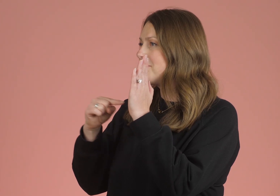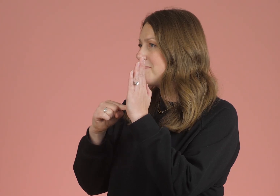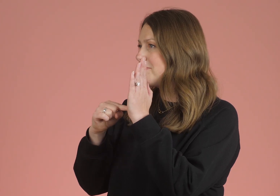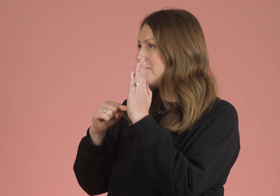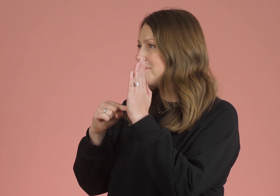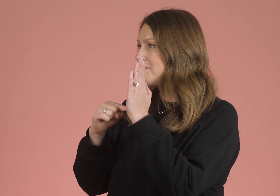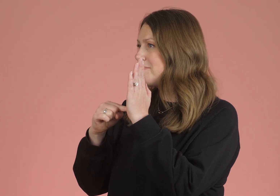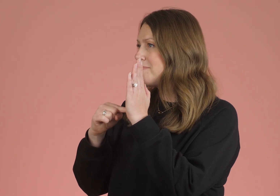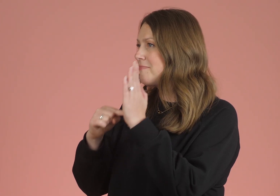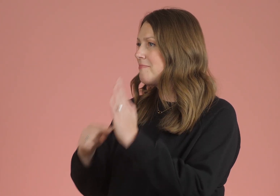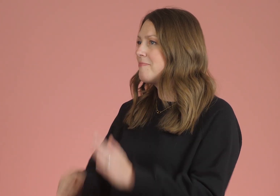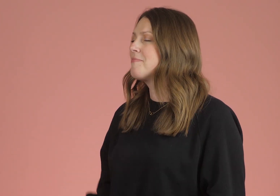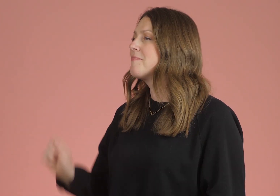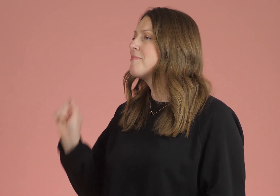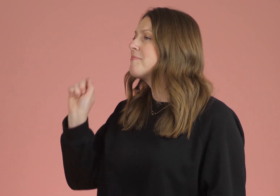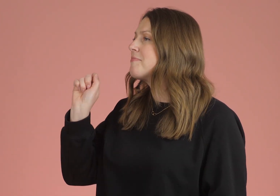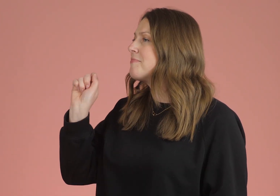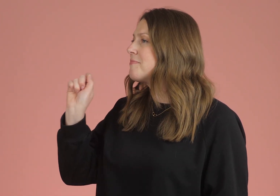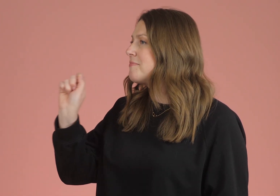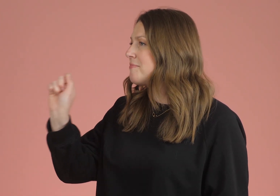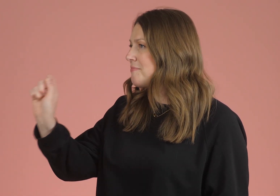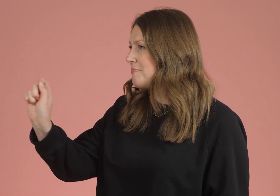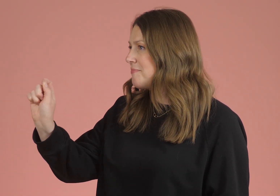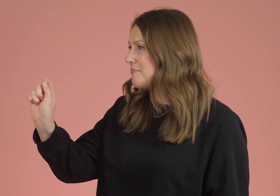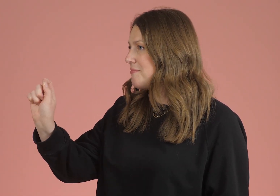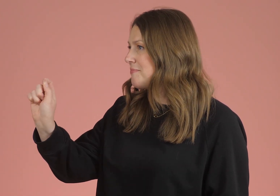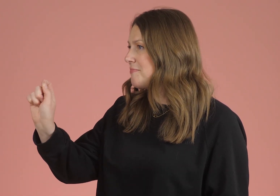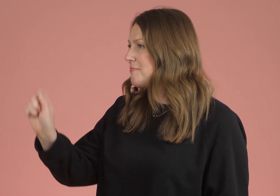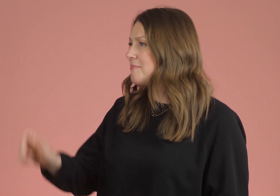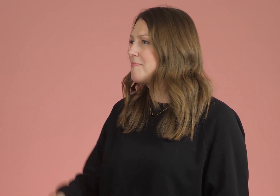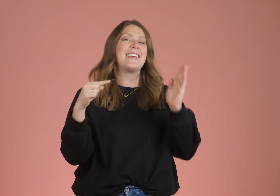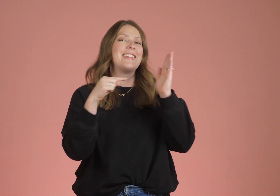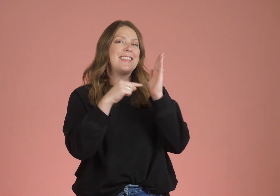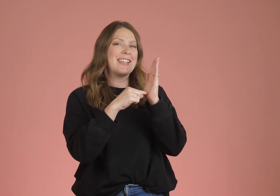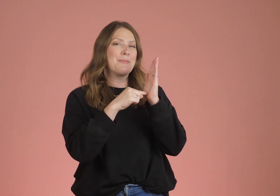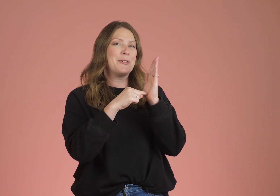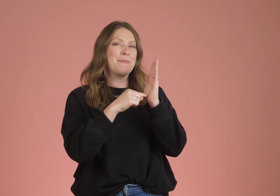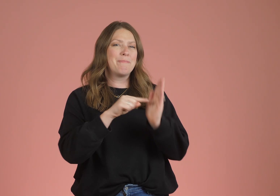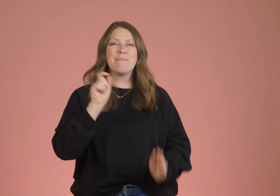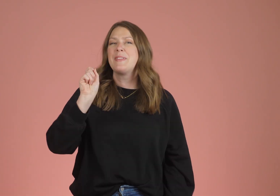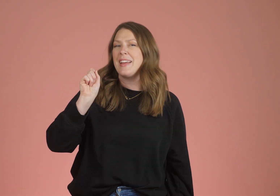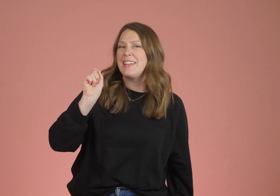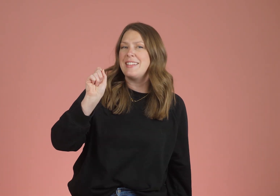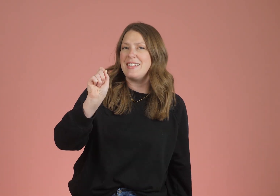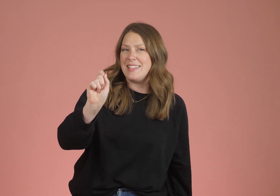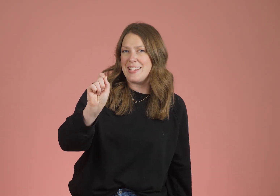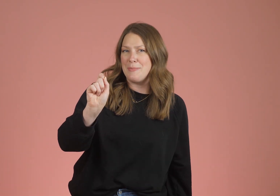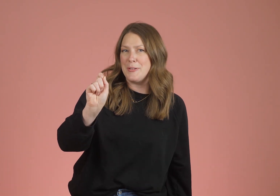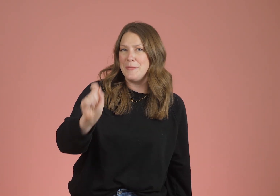Pointing, or a dot. Decimal. Decimal.